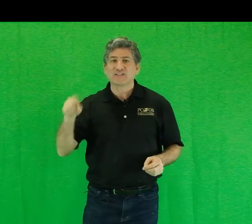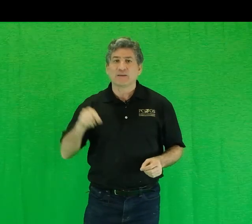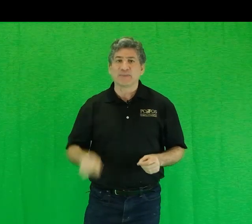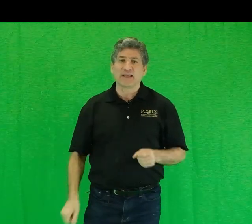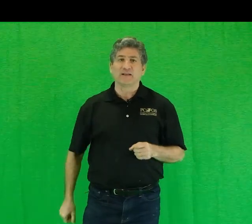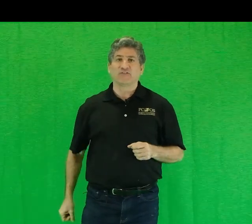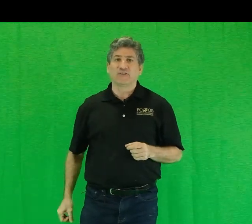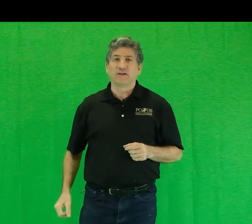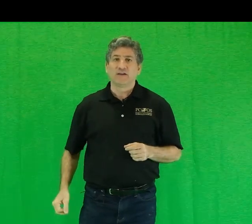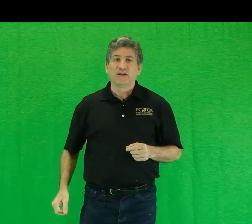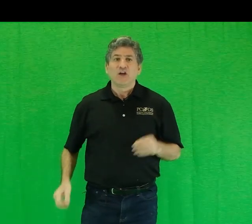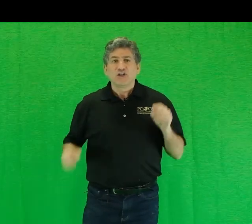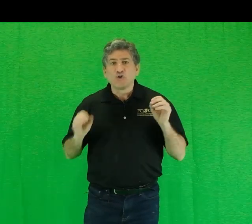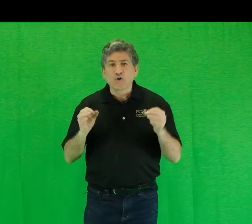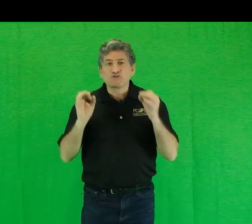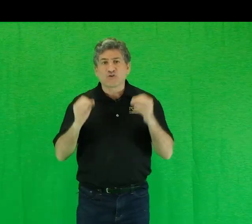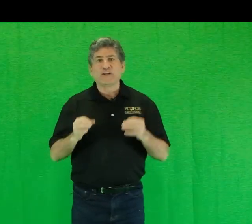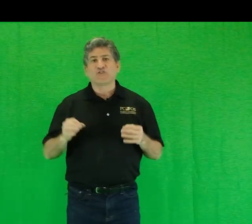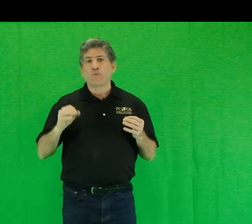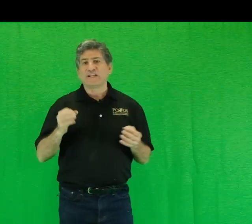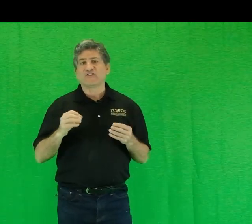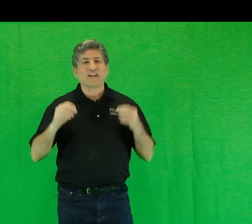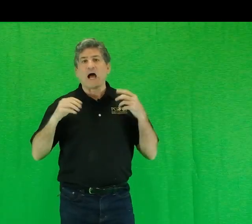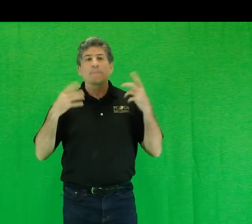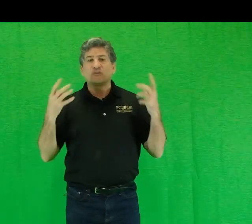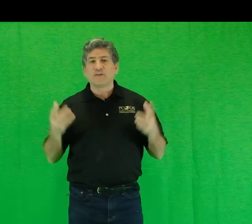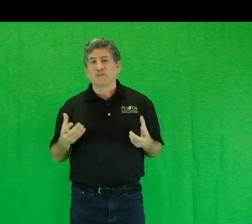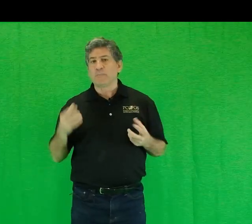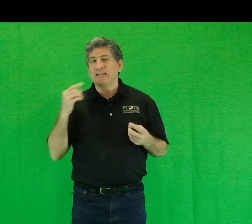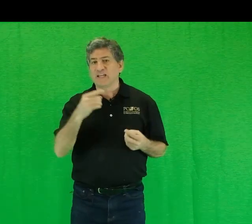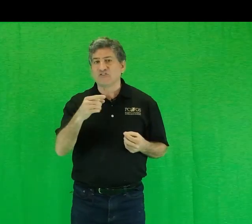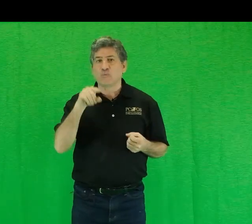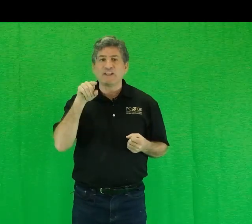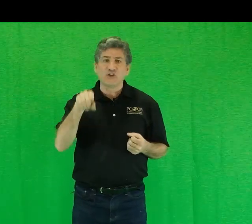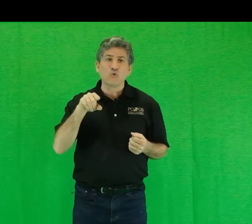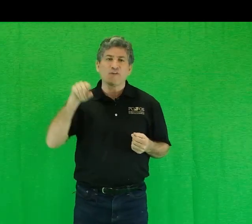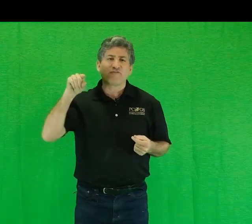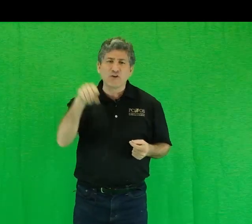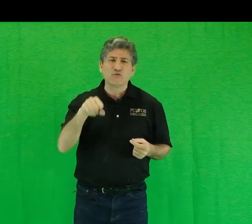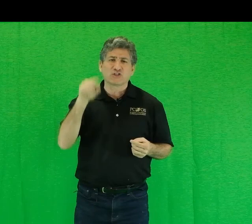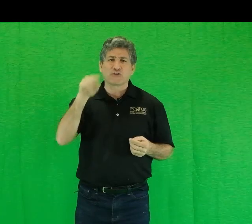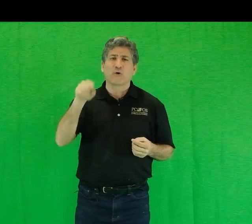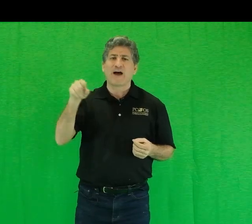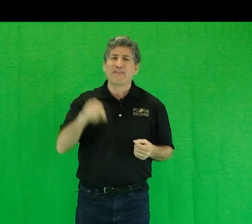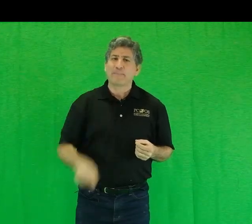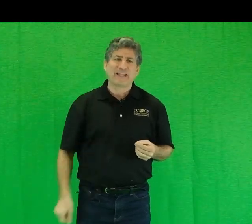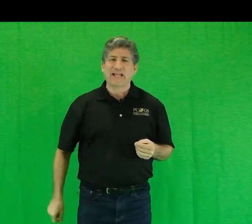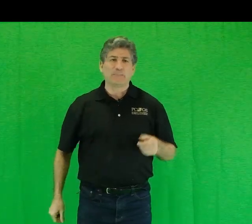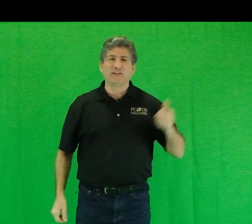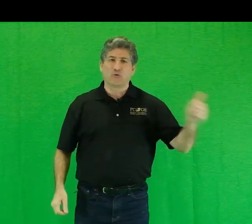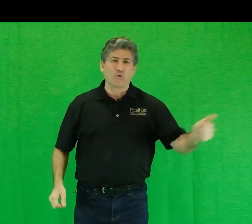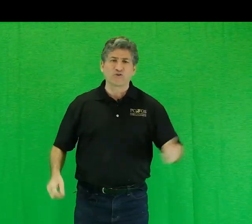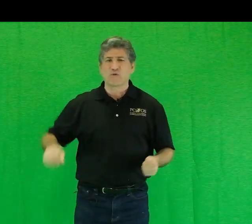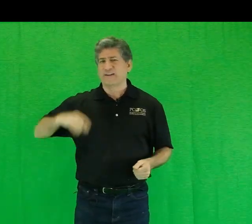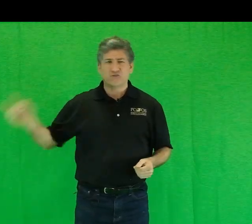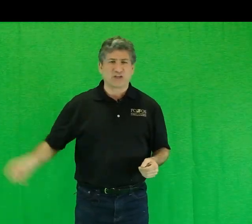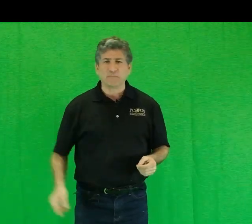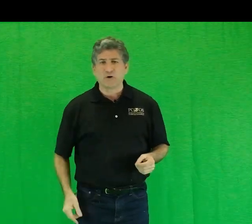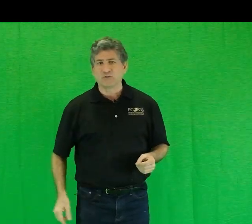something else. Your journey to realistic optimism begins when you refuse to throw out that banana peel or orange rind or chicken bone,